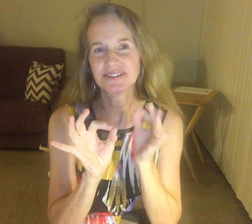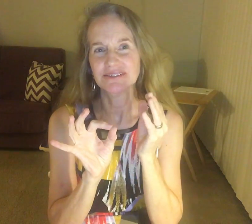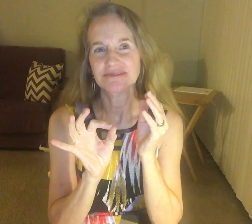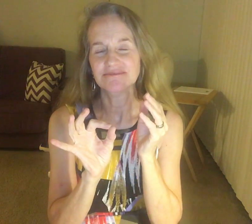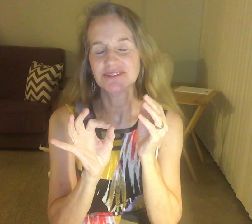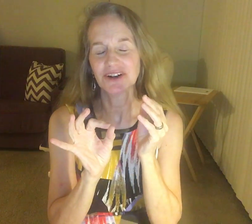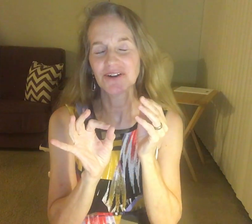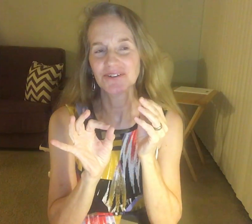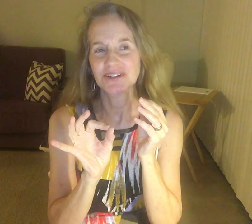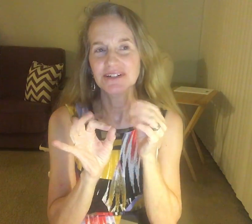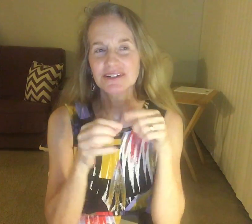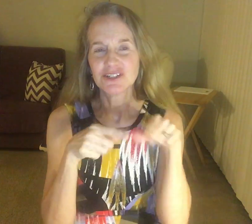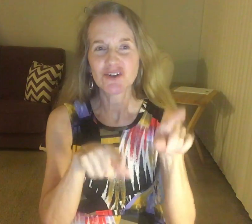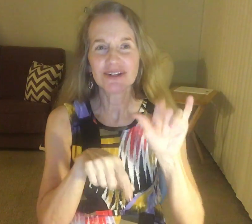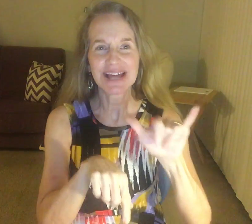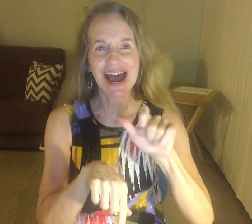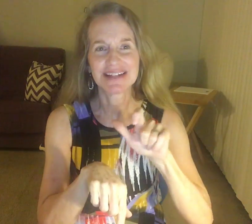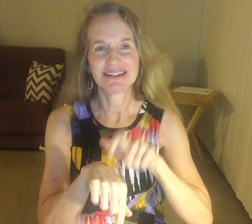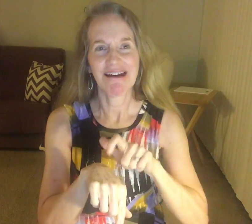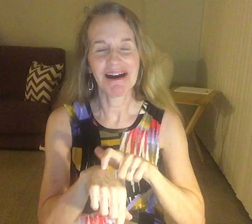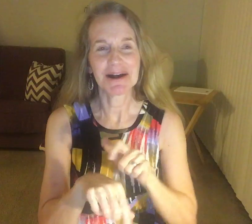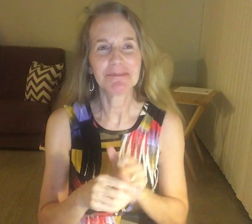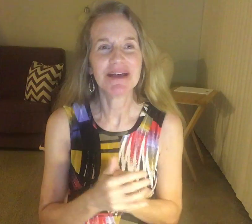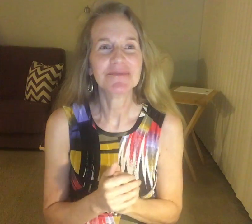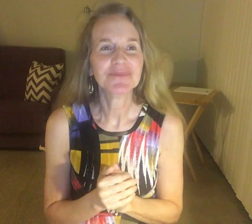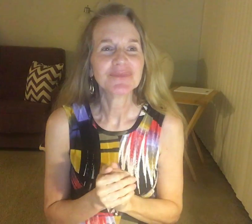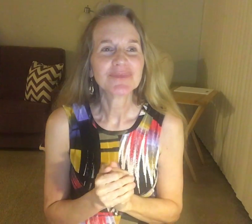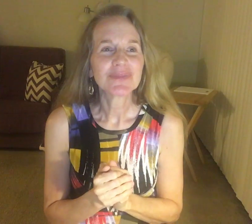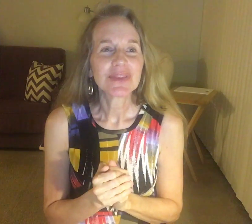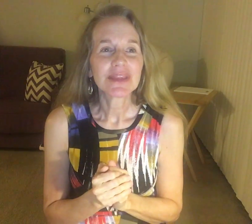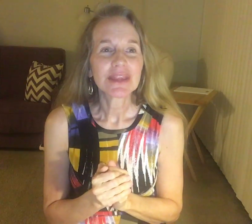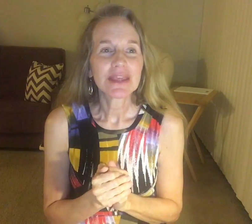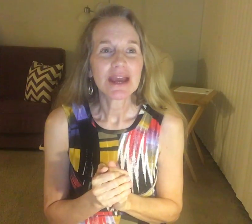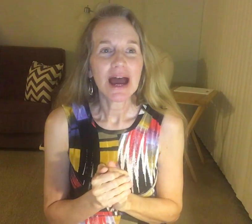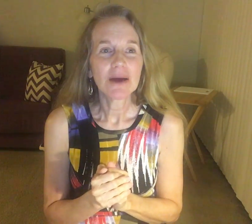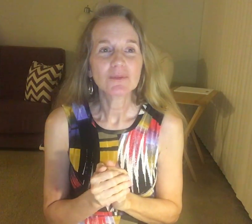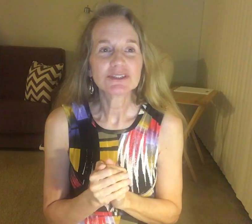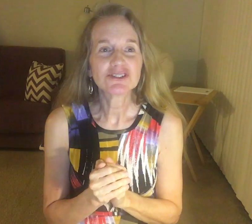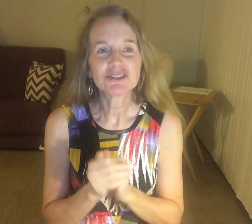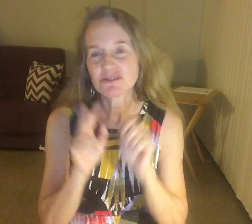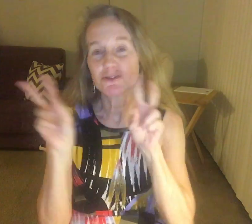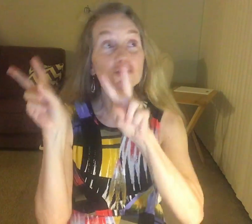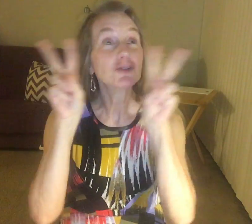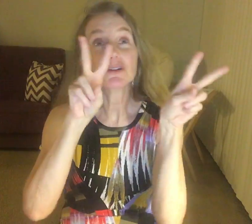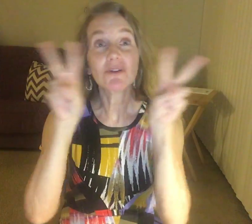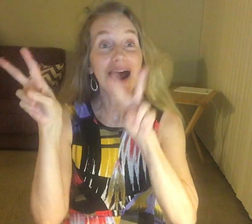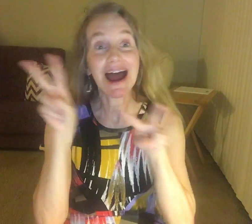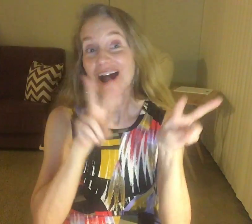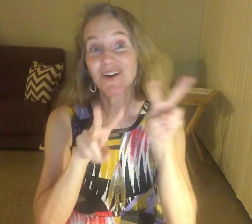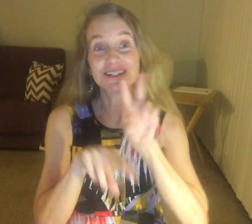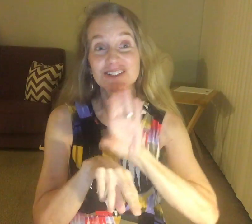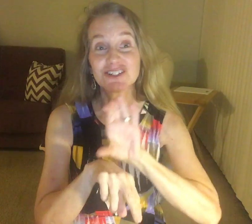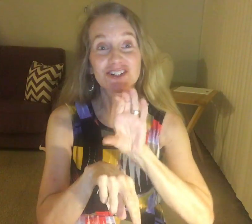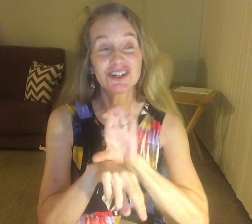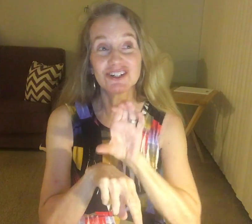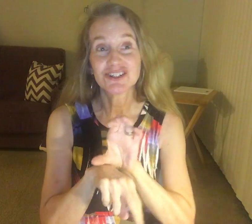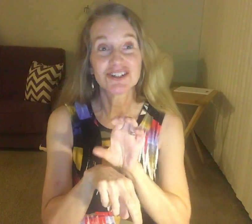until that time. I would just move around in church